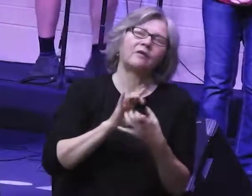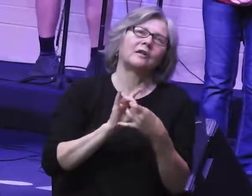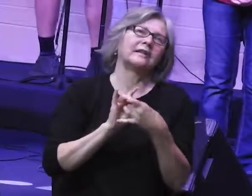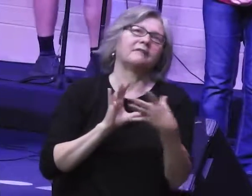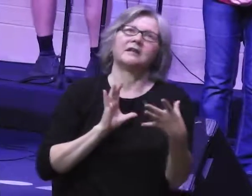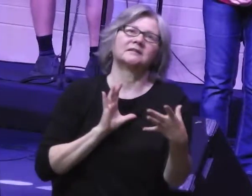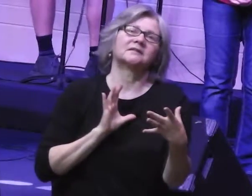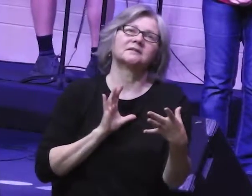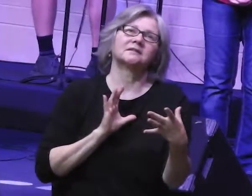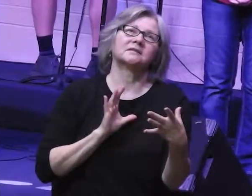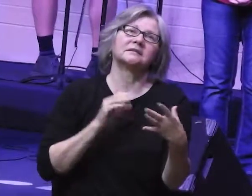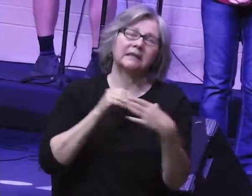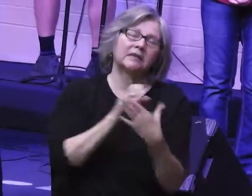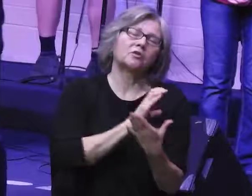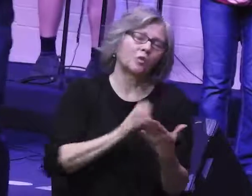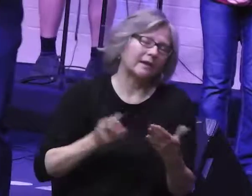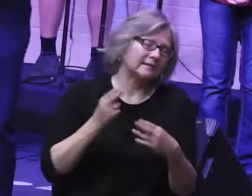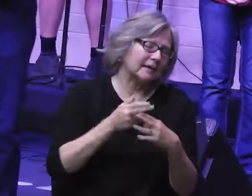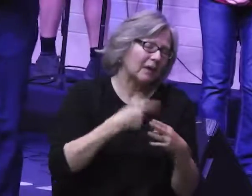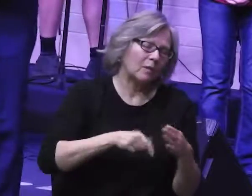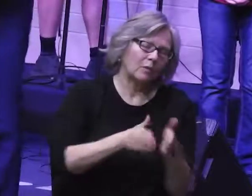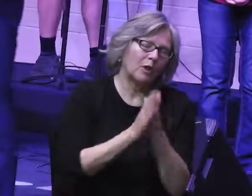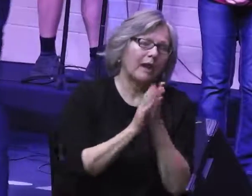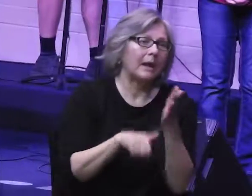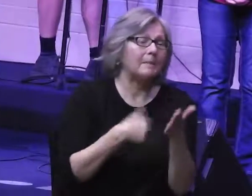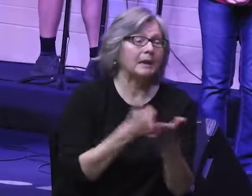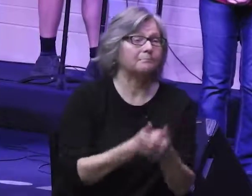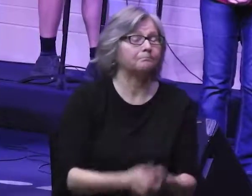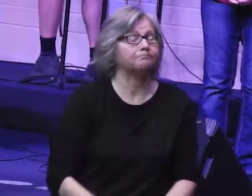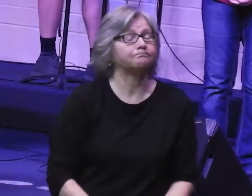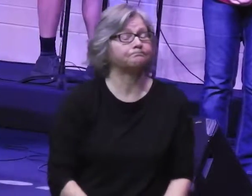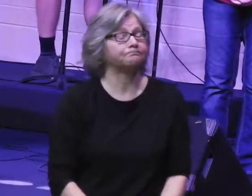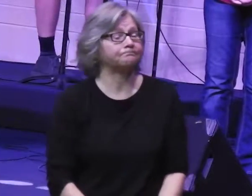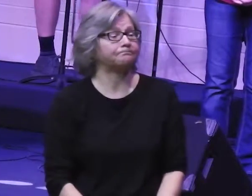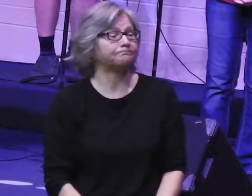leave us. In Christ's name we pray. Amen. Amen.